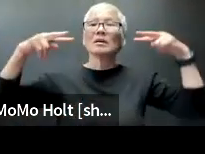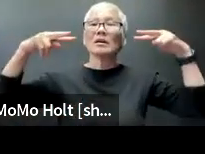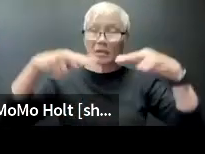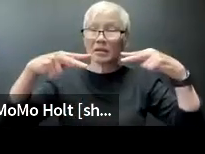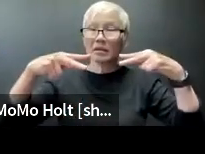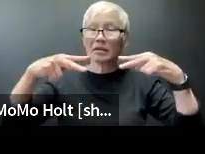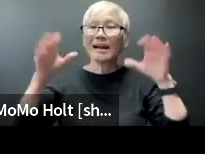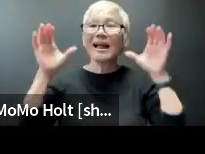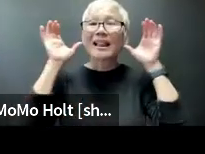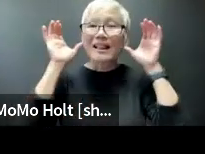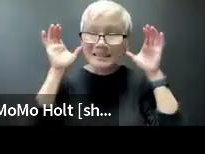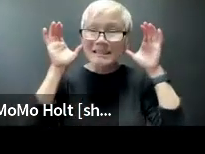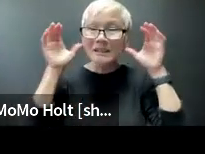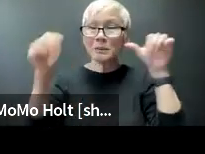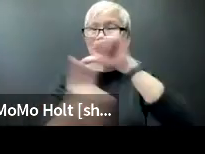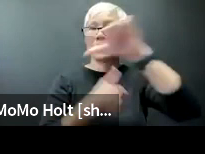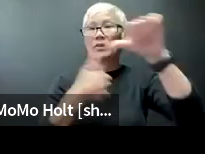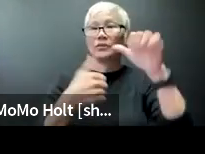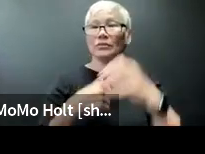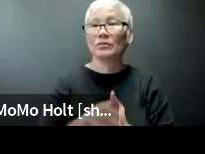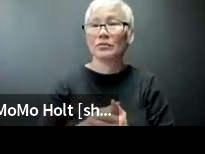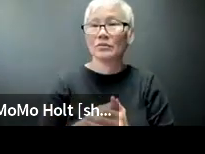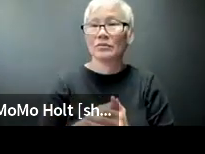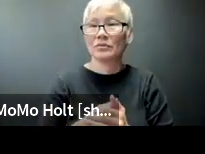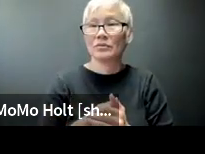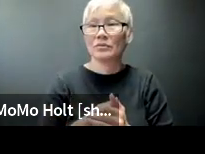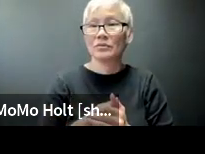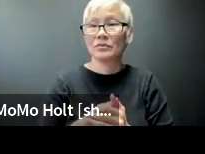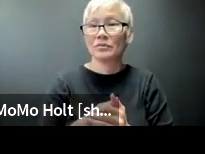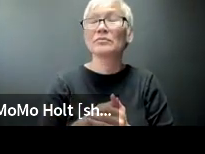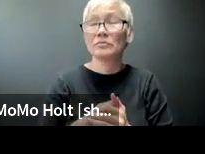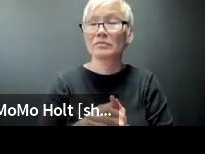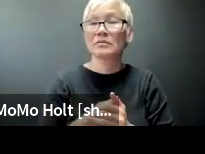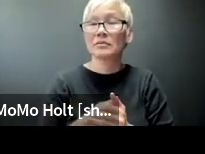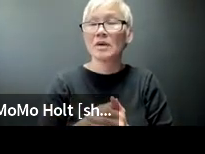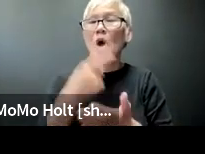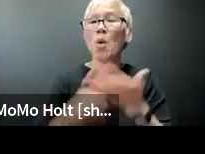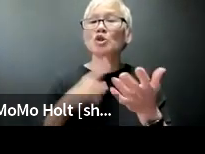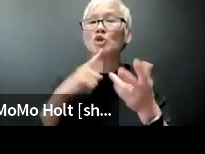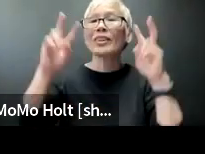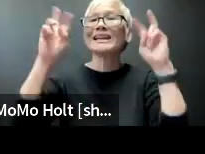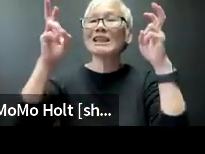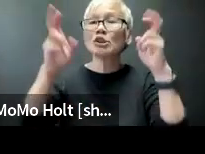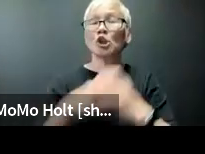everyone everyone should sit together and listen to each other